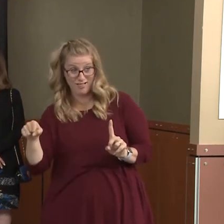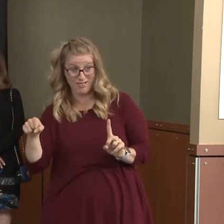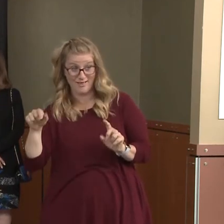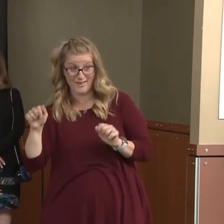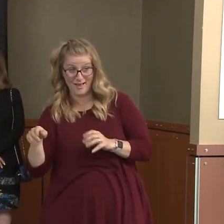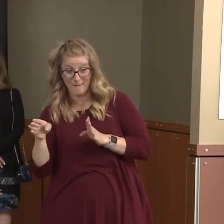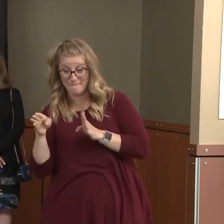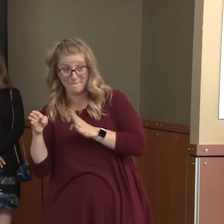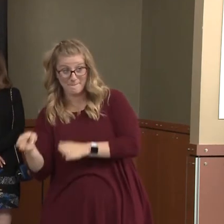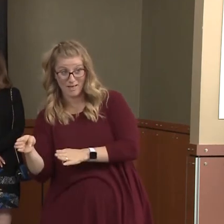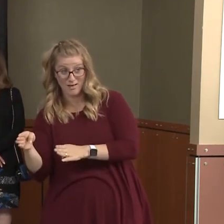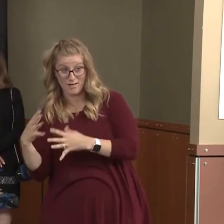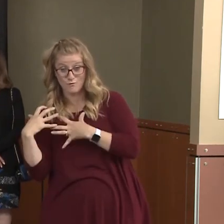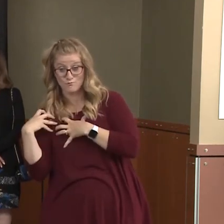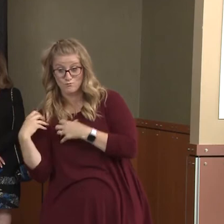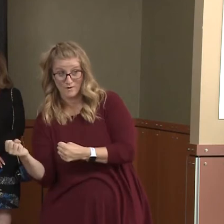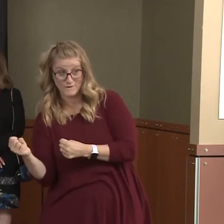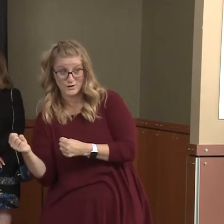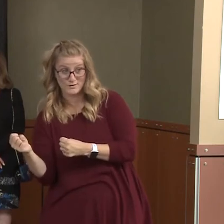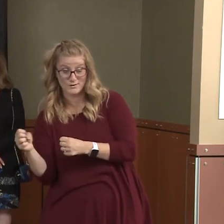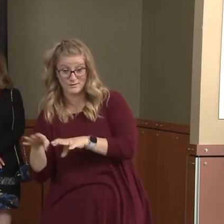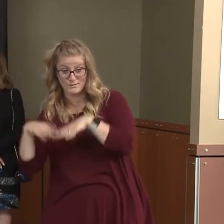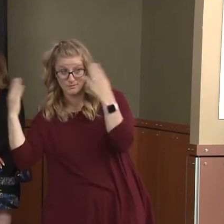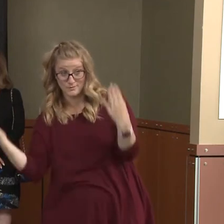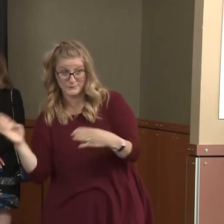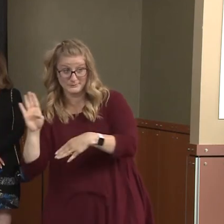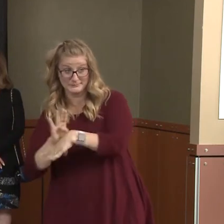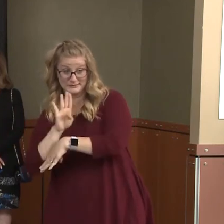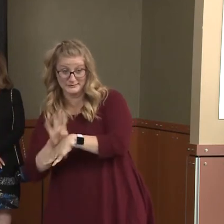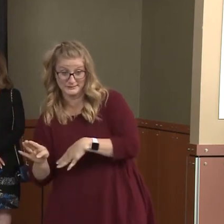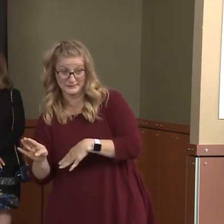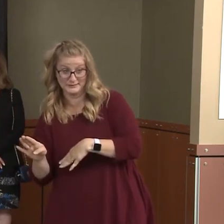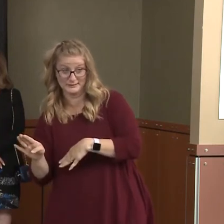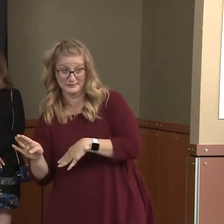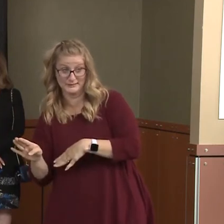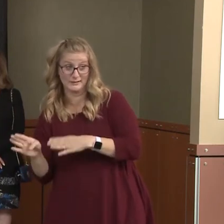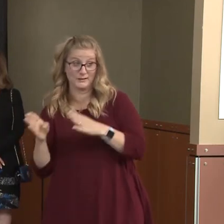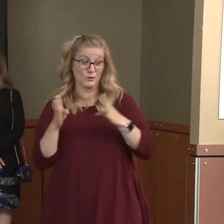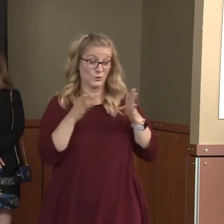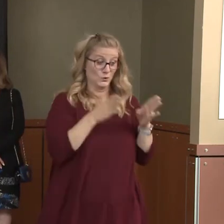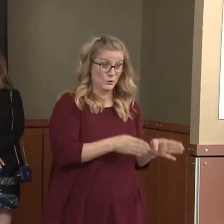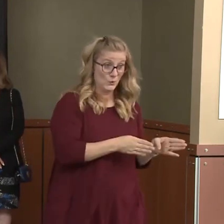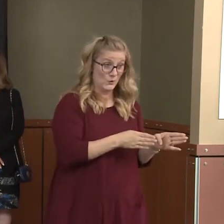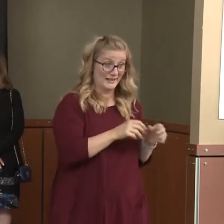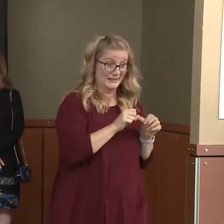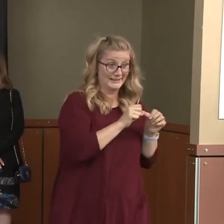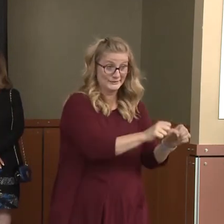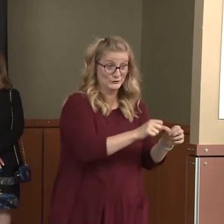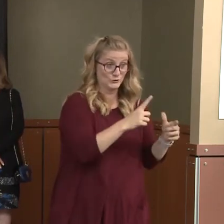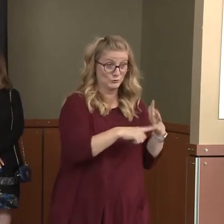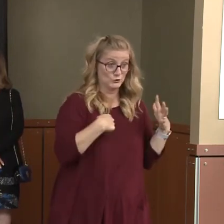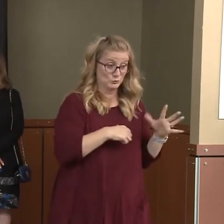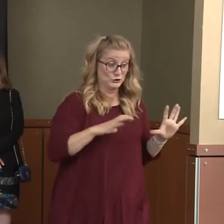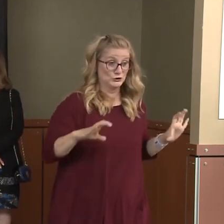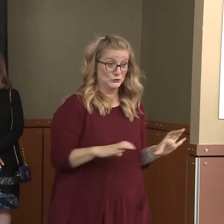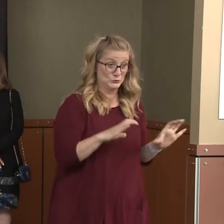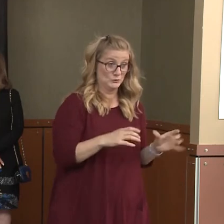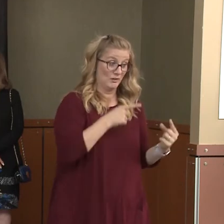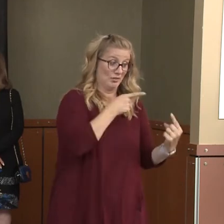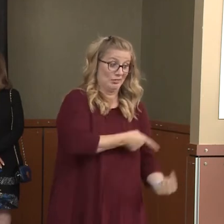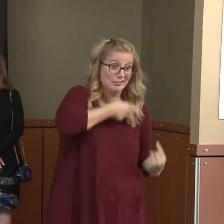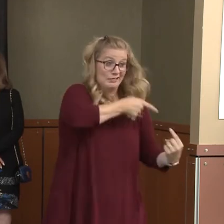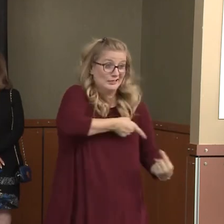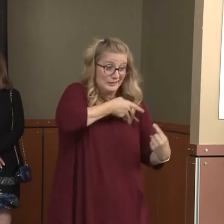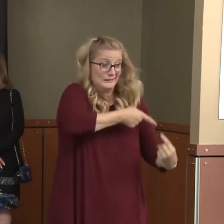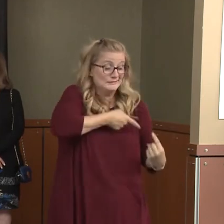recovery, we can open up the front doors to our businesses, and we can kind of keep doing what we're doing, limping along without